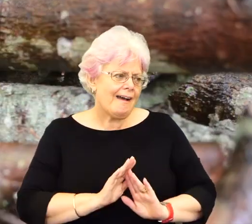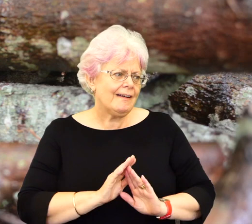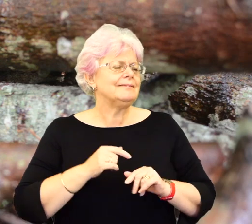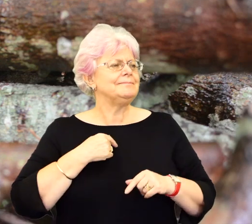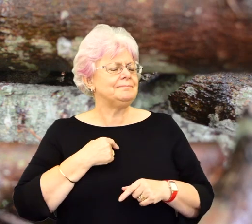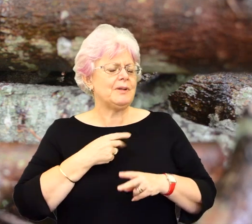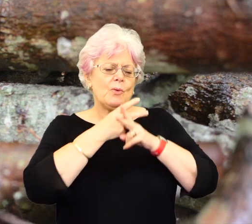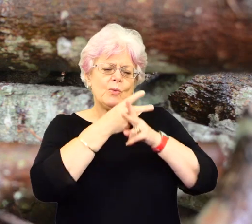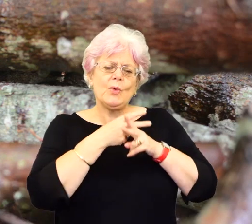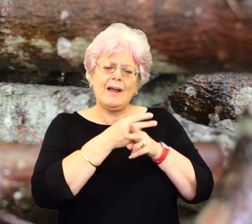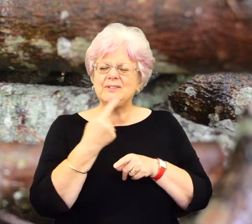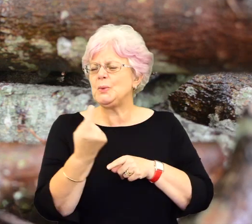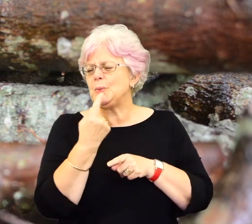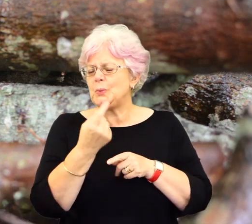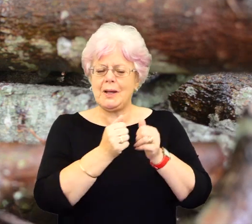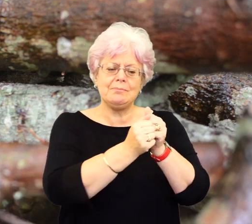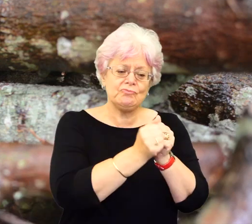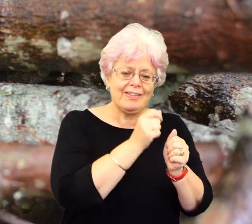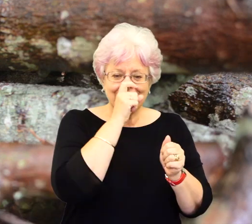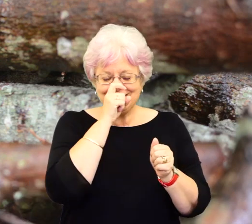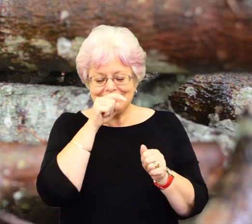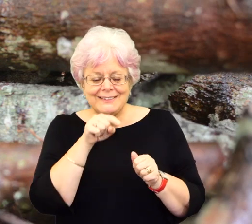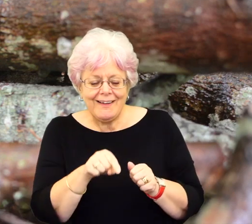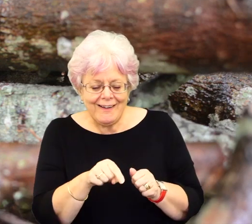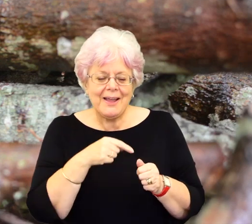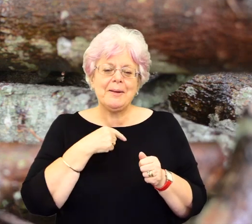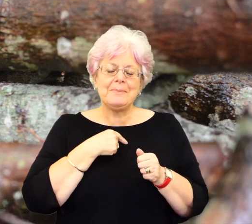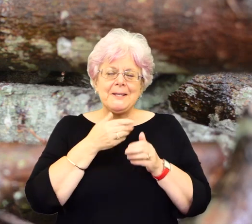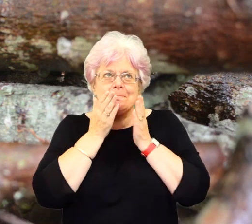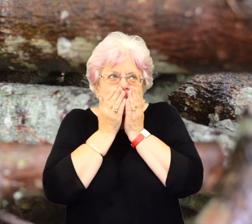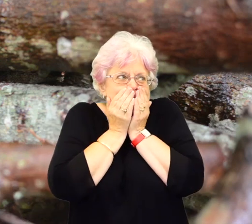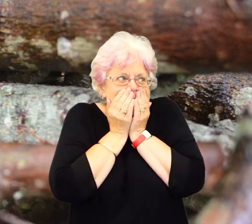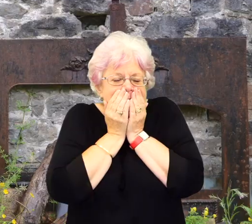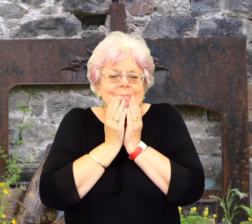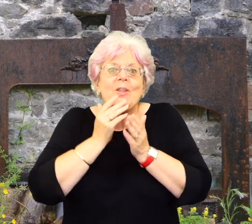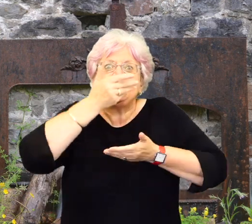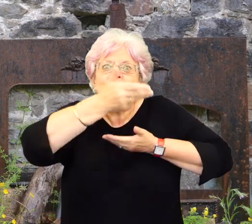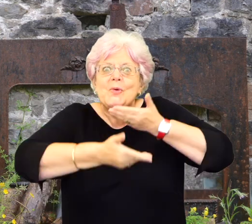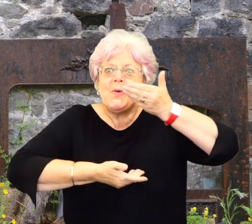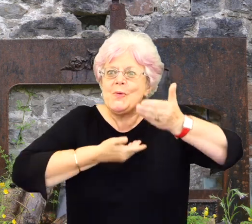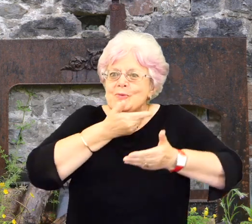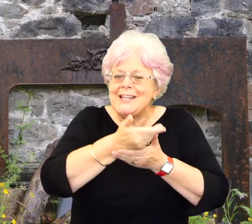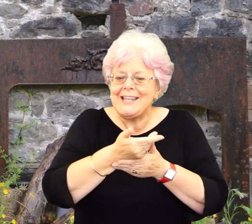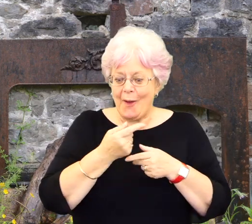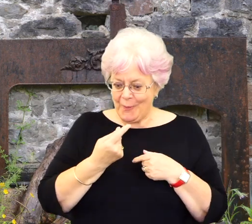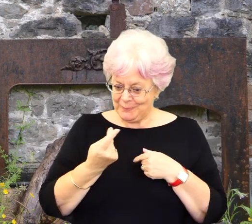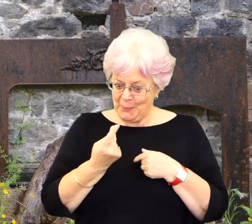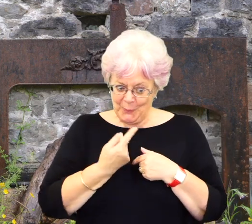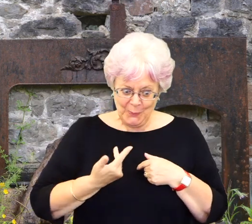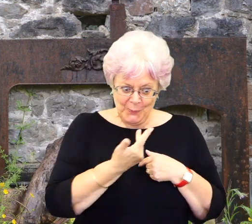look after my younger sister and brother and, um, and I would have these stories in my head and say, well, now we're going to go to Africa.